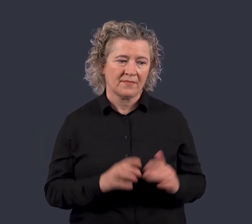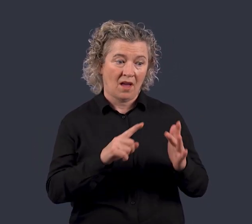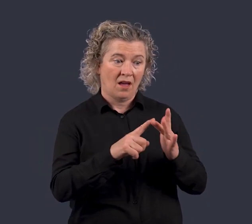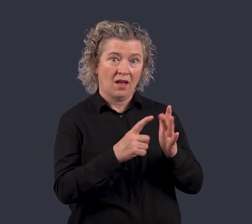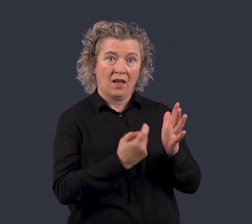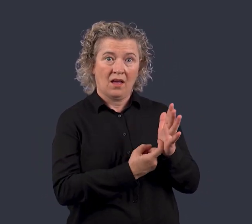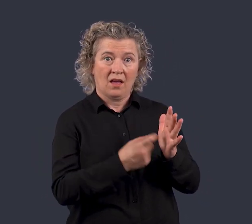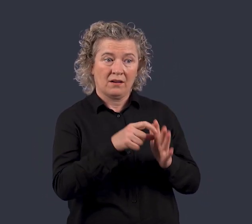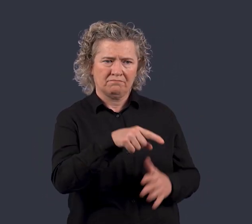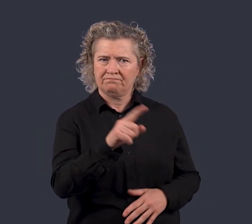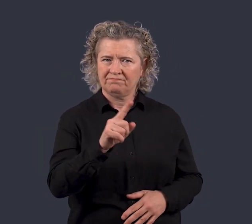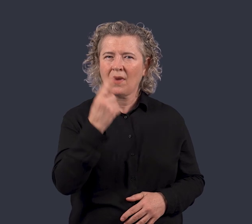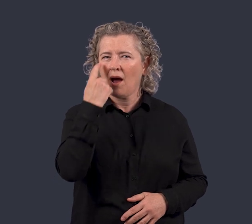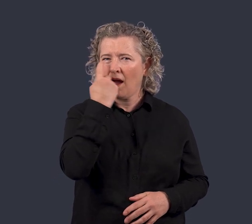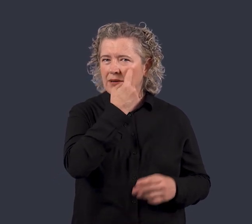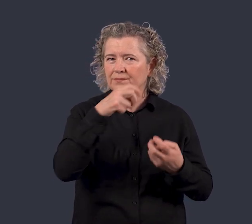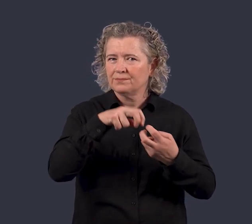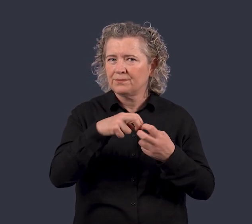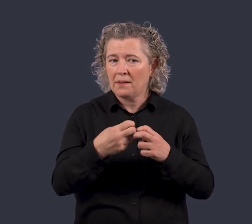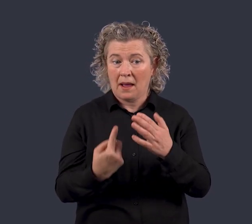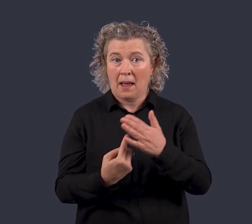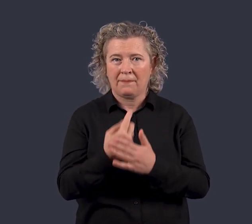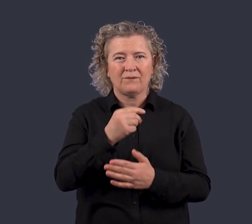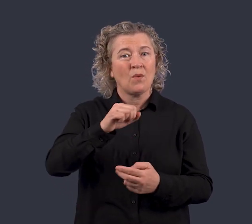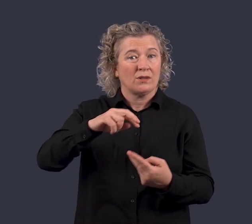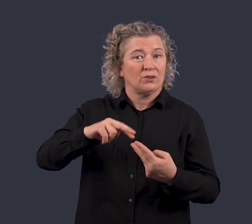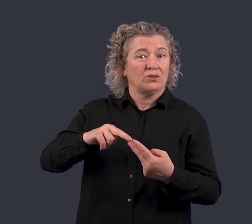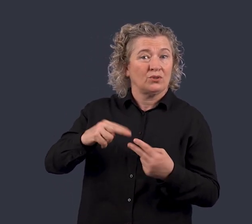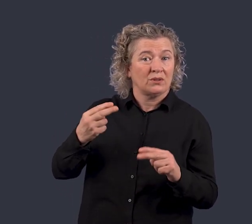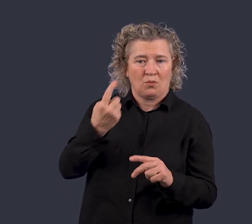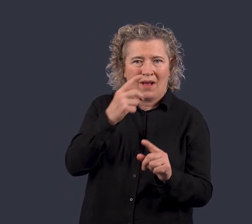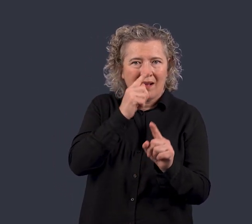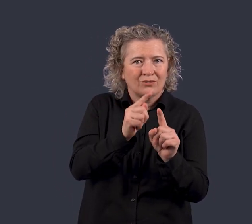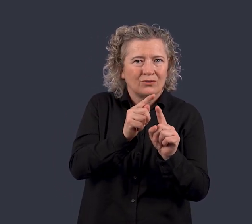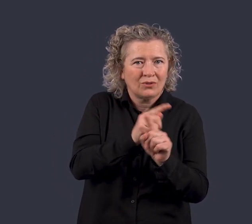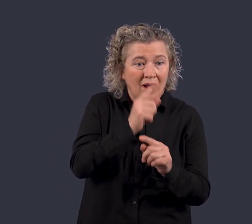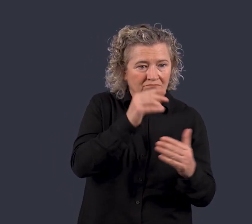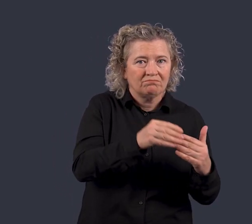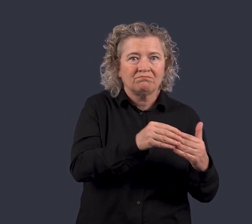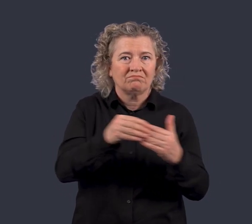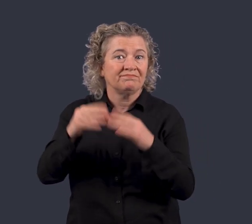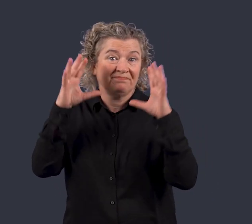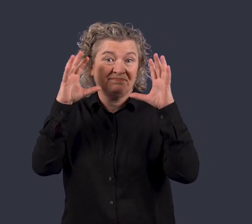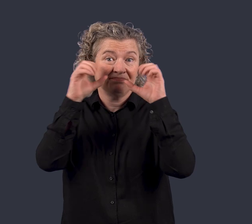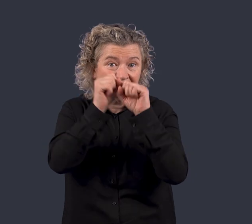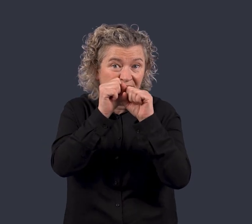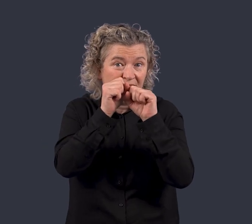An IRD is a condition that is caused by a change in one of your genes. That leads to vision loss